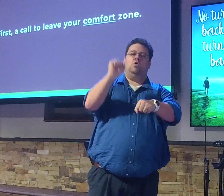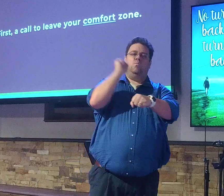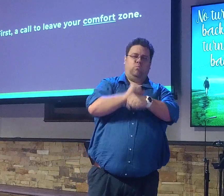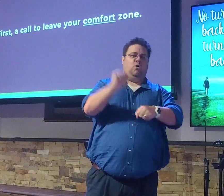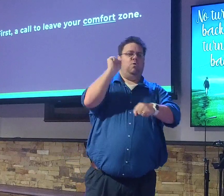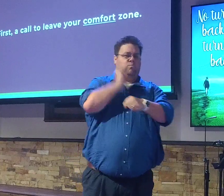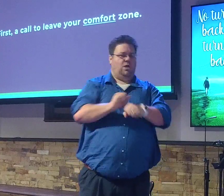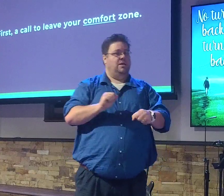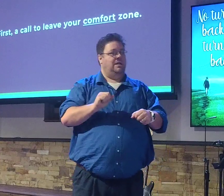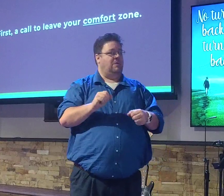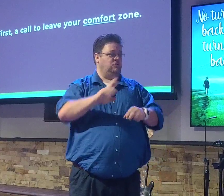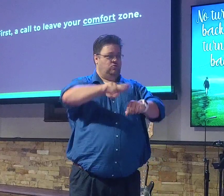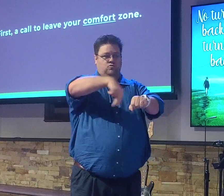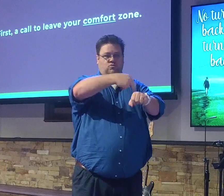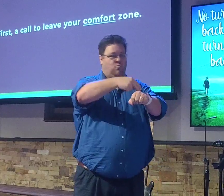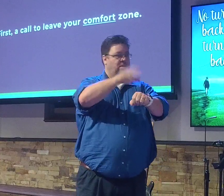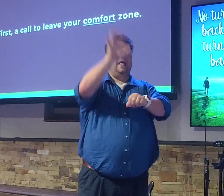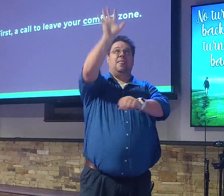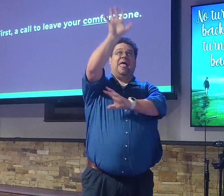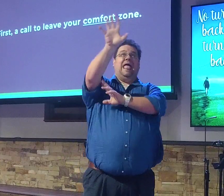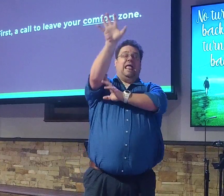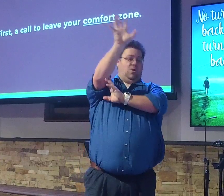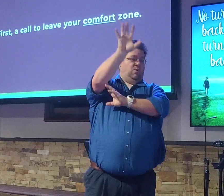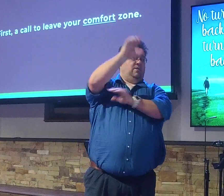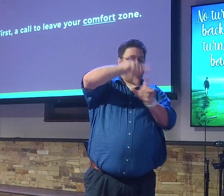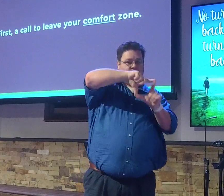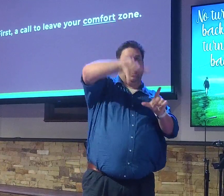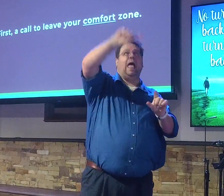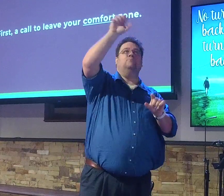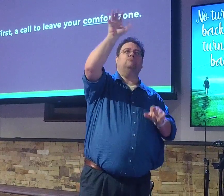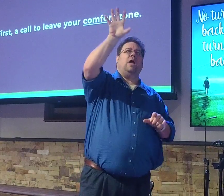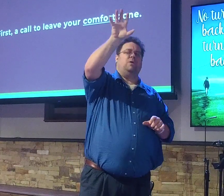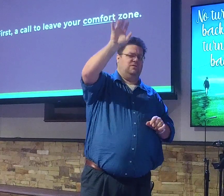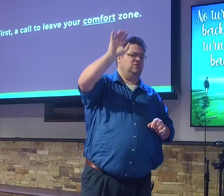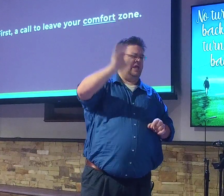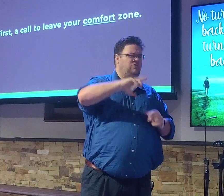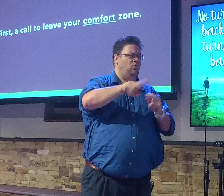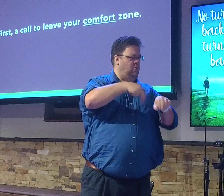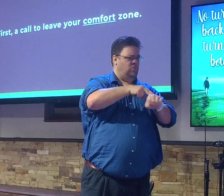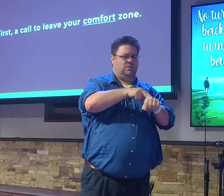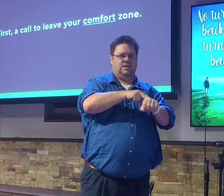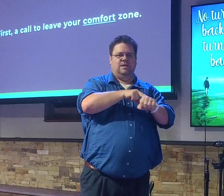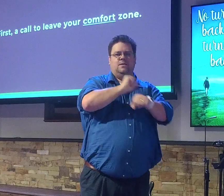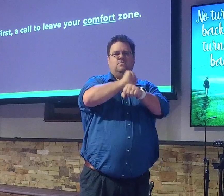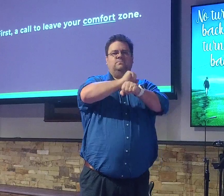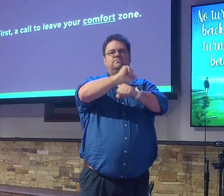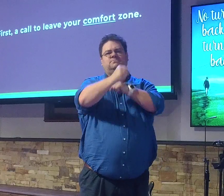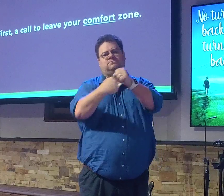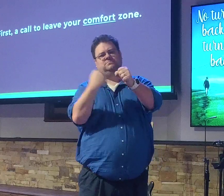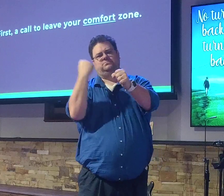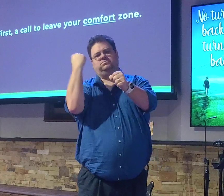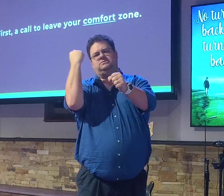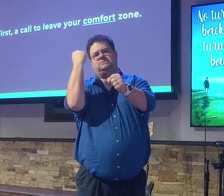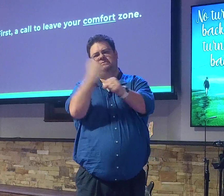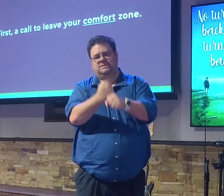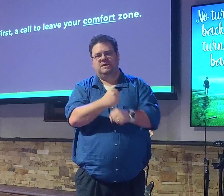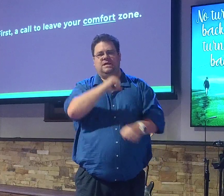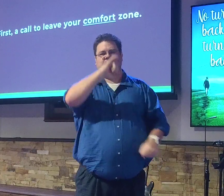that was common in that area, the Sea of Galilee. So they had done this for years. know, James and John worked with their dad, Zebedee. And